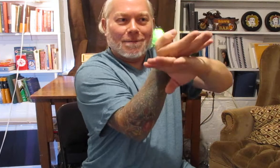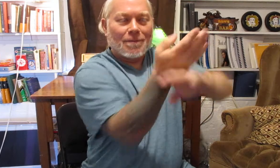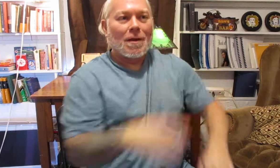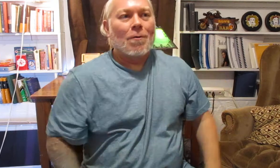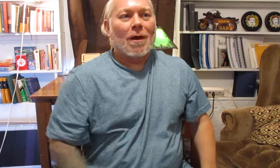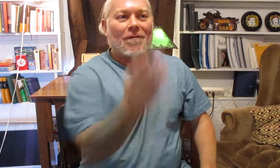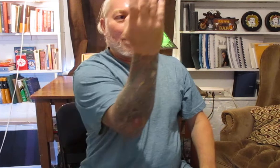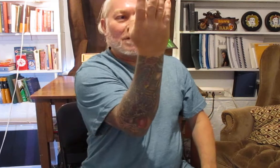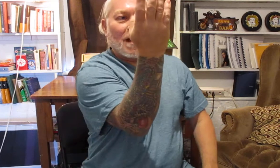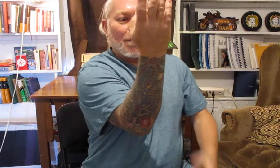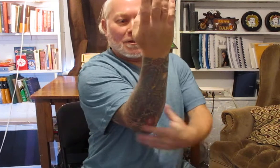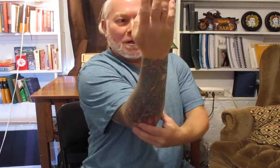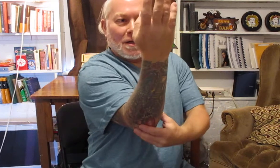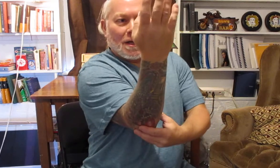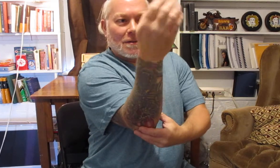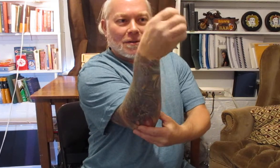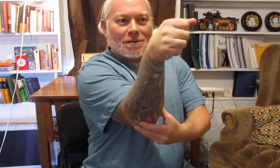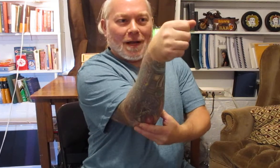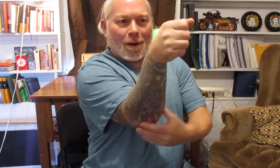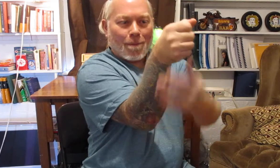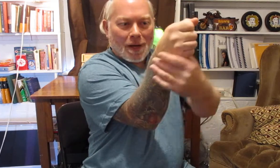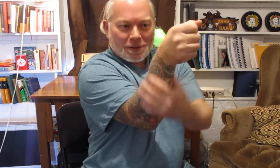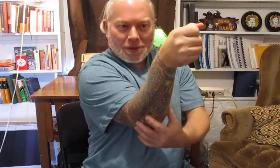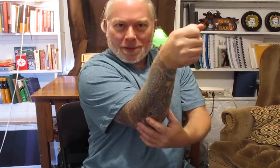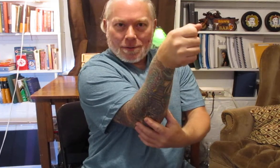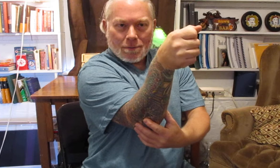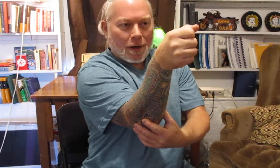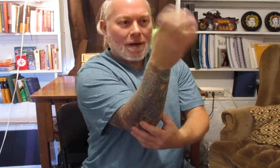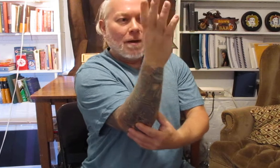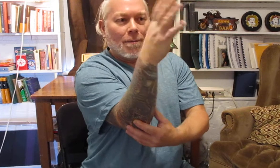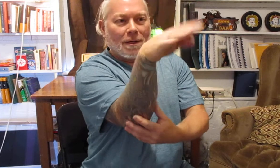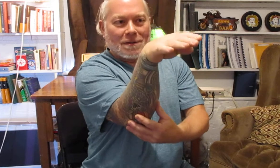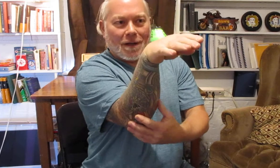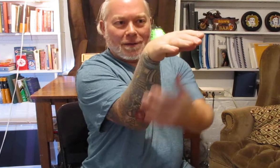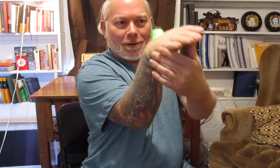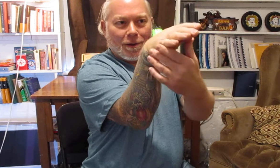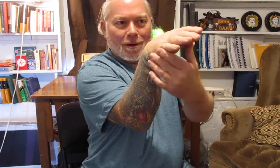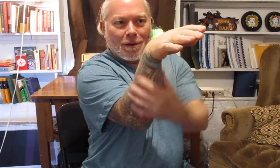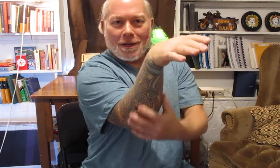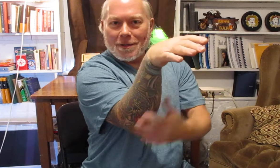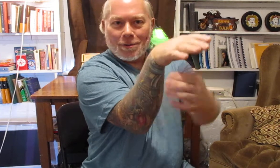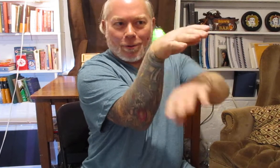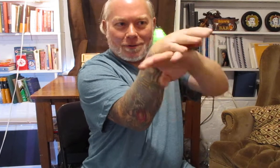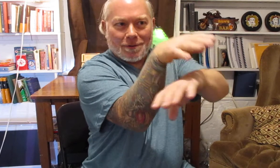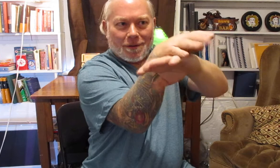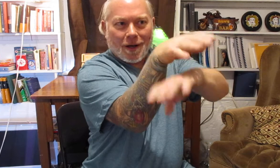we have Folk Sao which is just like our punch right but it's got the little hook torn uh